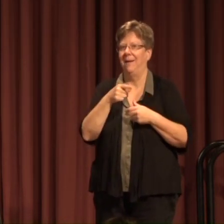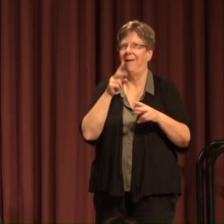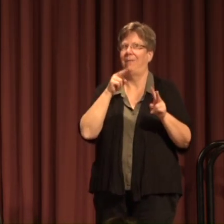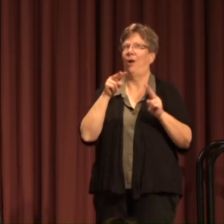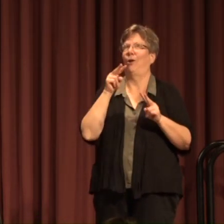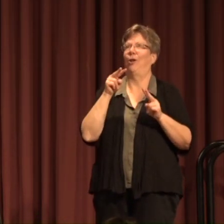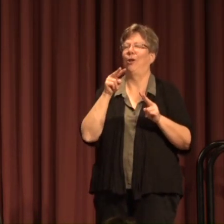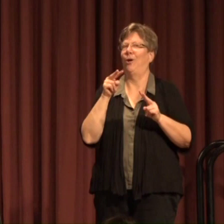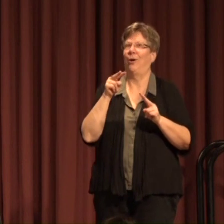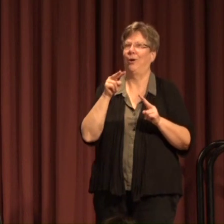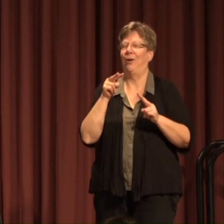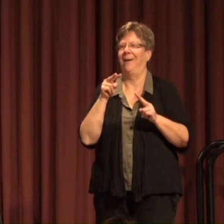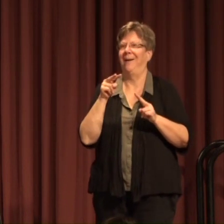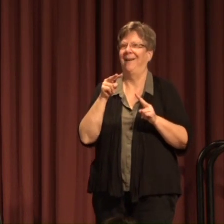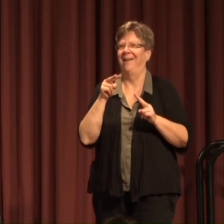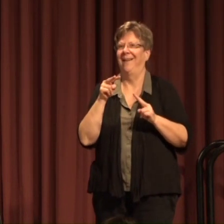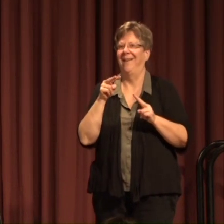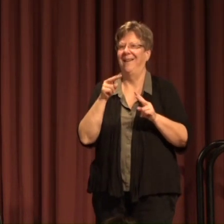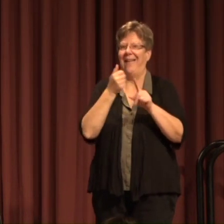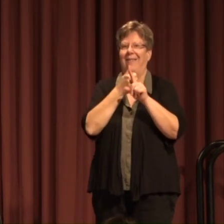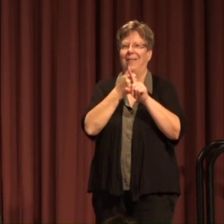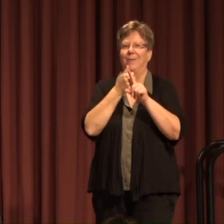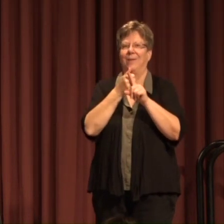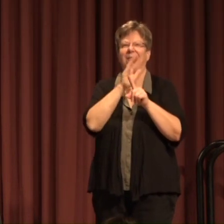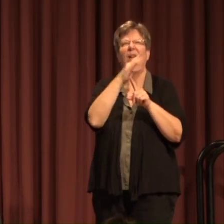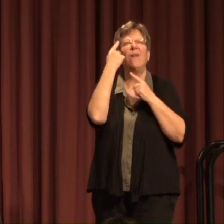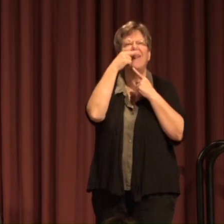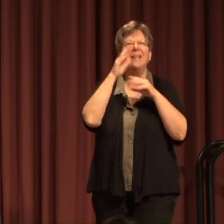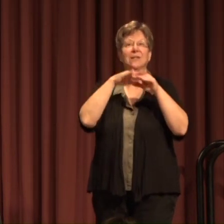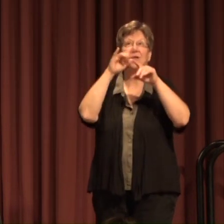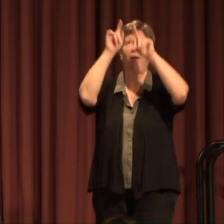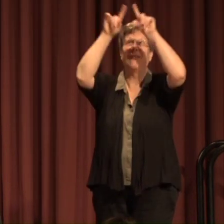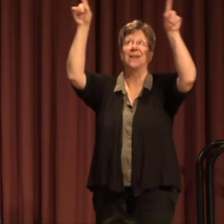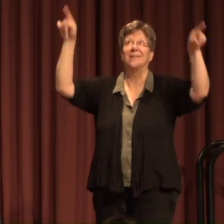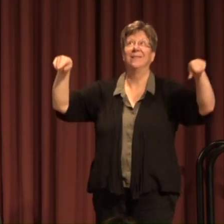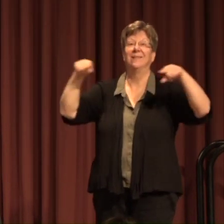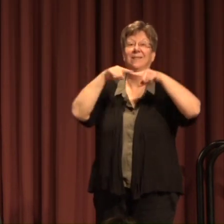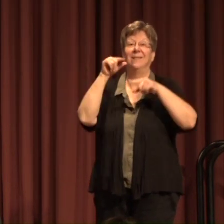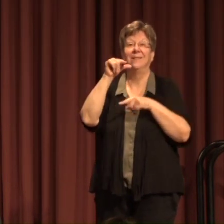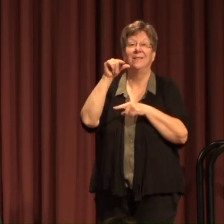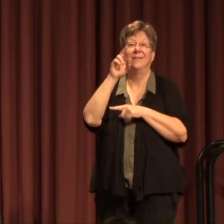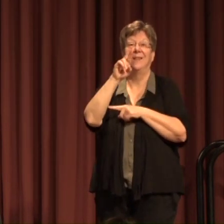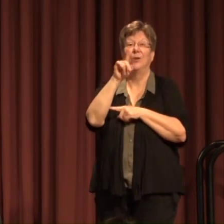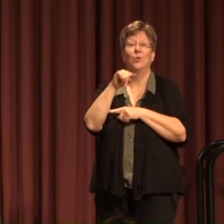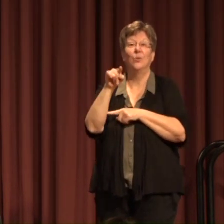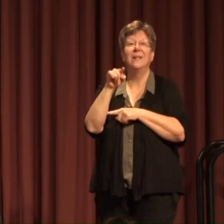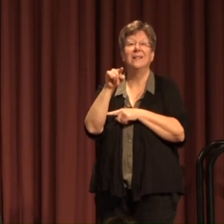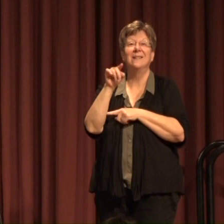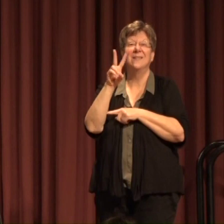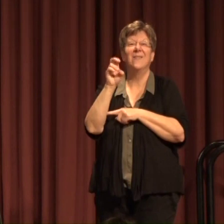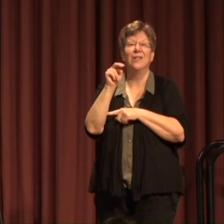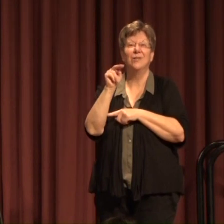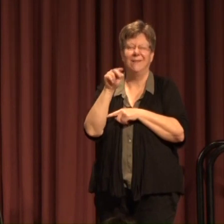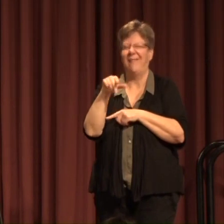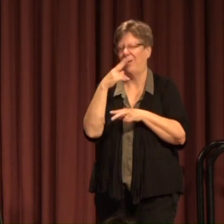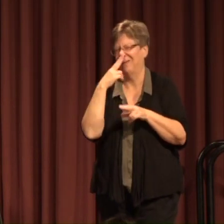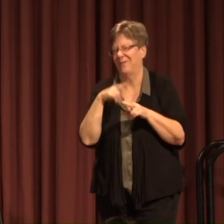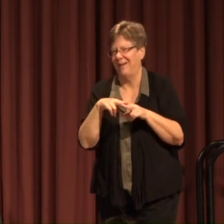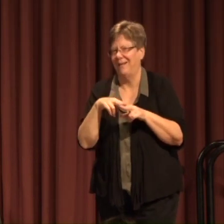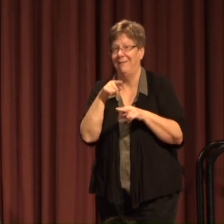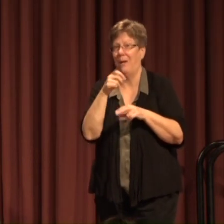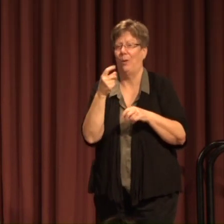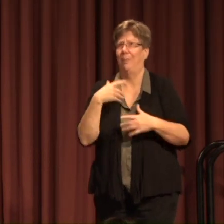Self-consciously at themselves Up on Grizz vision Which was very fun For them And for us They were sort of